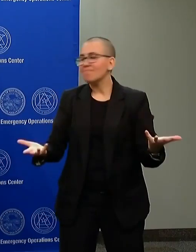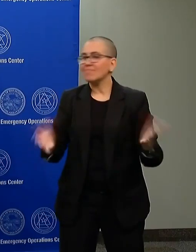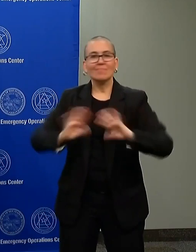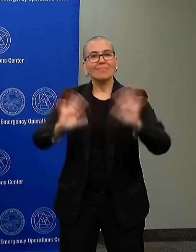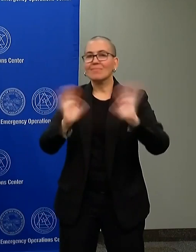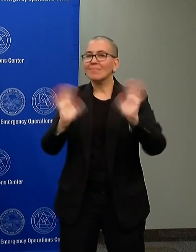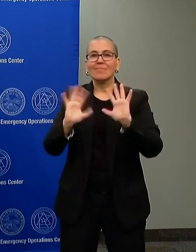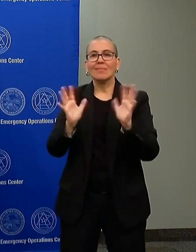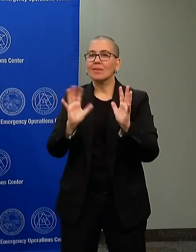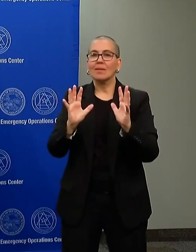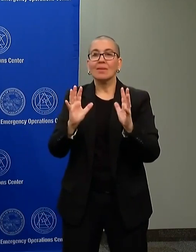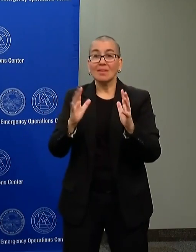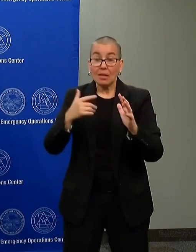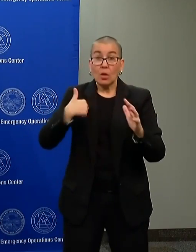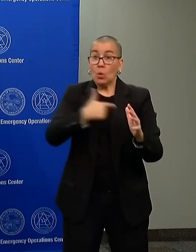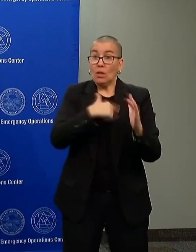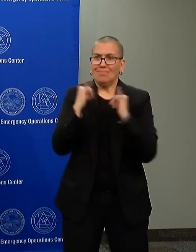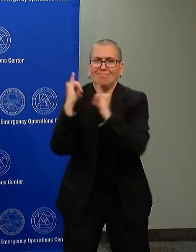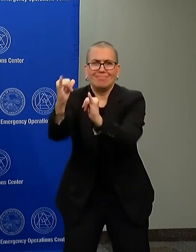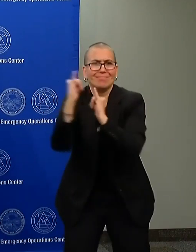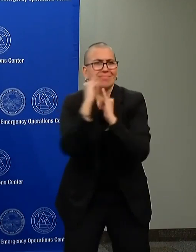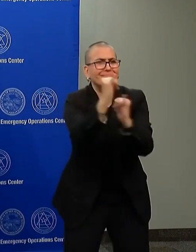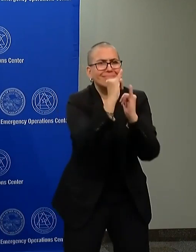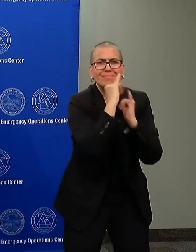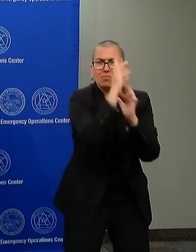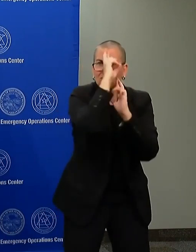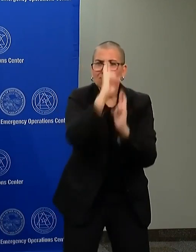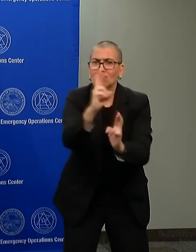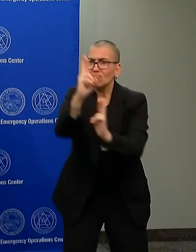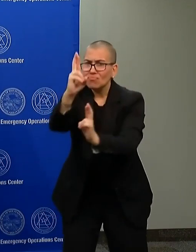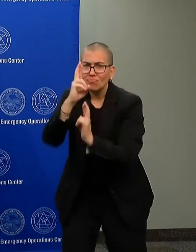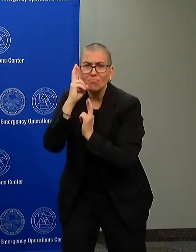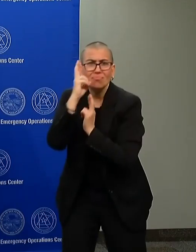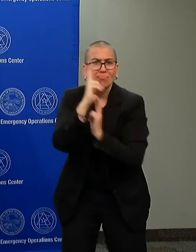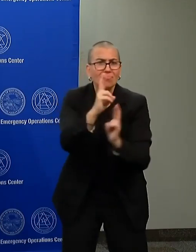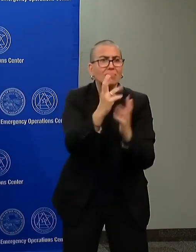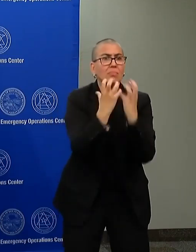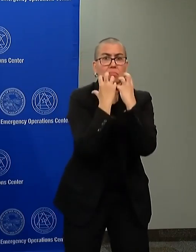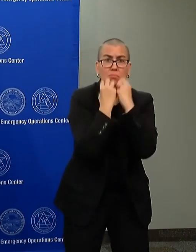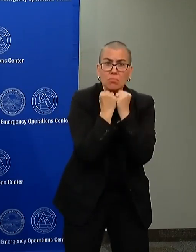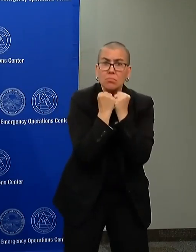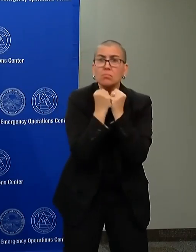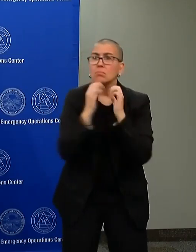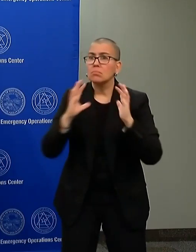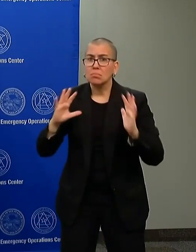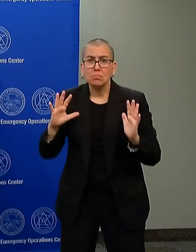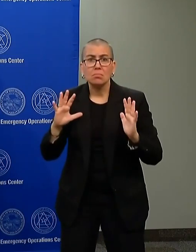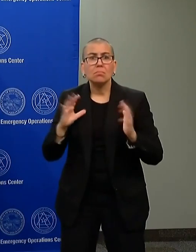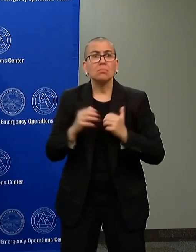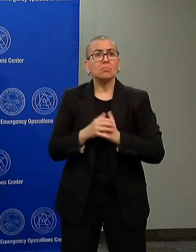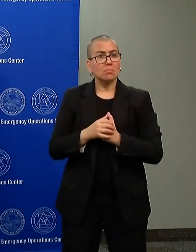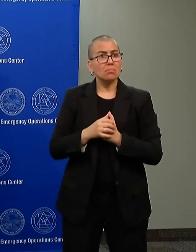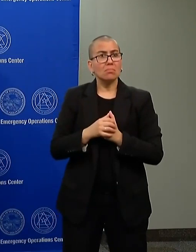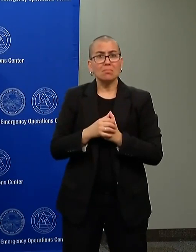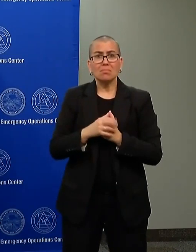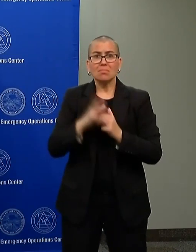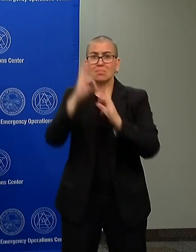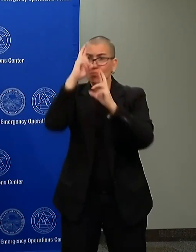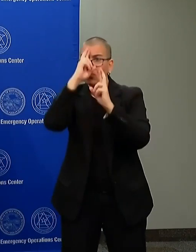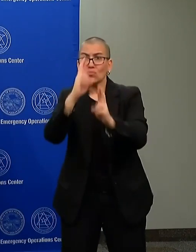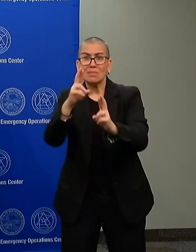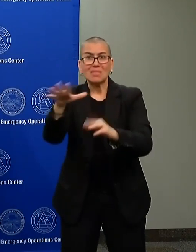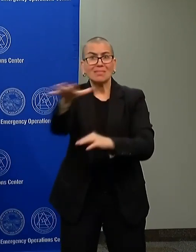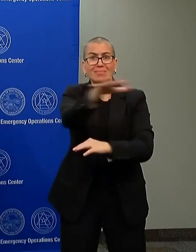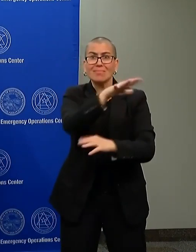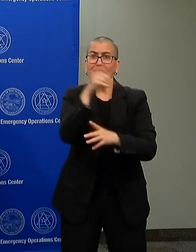values. What the curfew does is it gives us a legal authority to make the arrests of people who are out there to start separating that. So I would just be very clear to